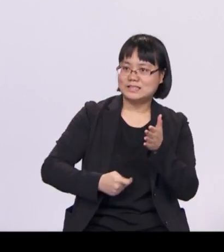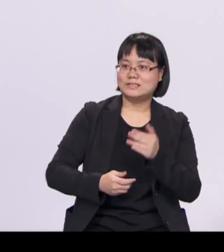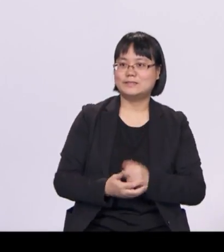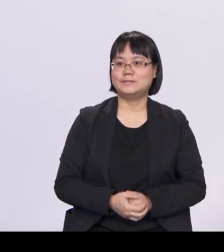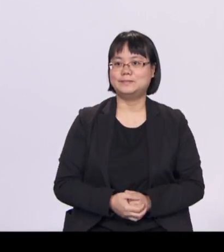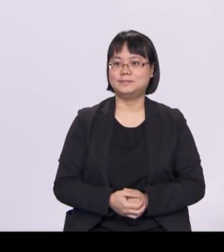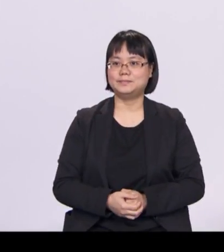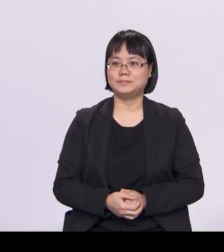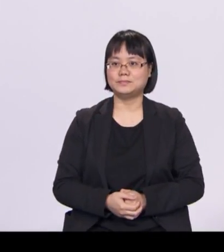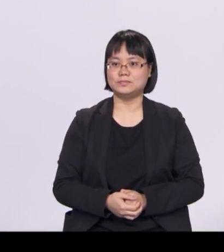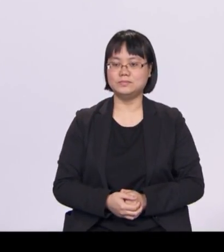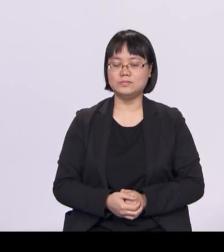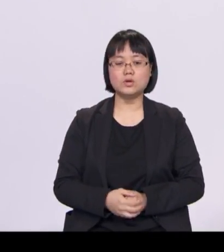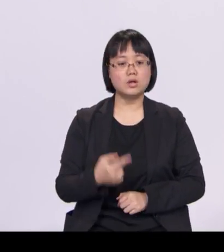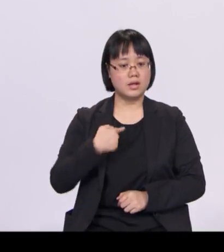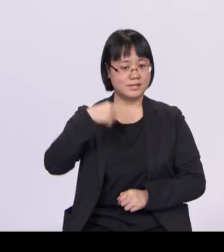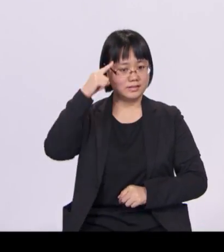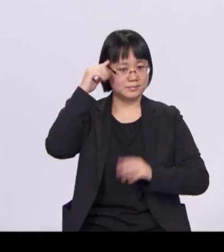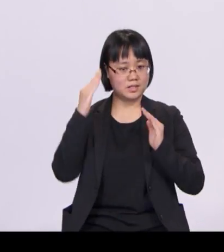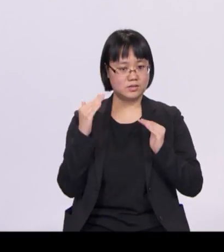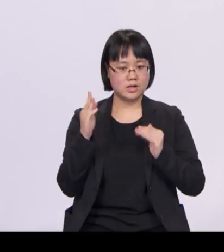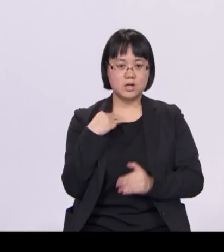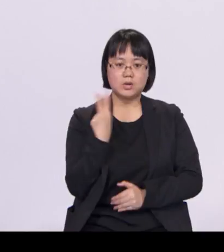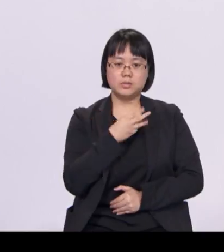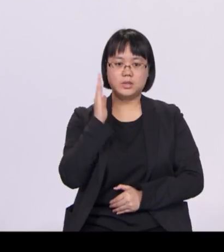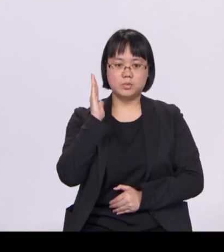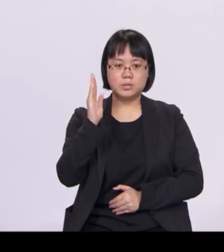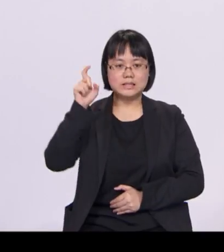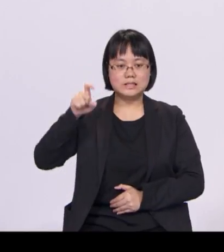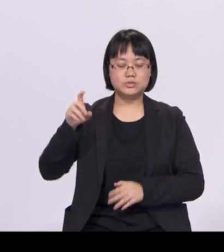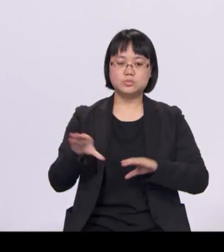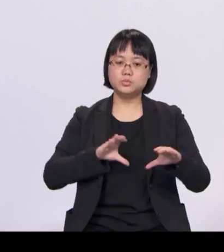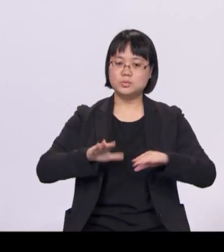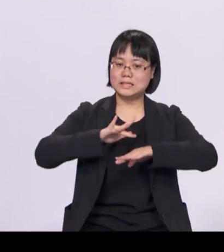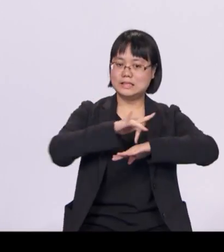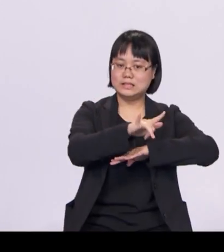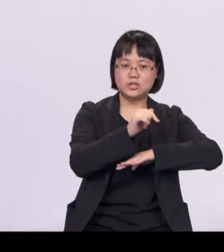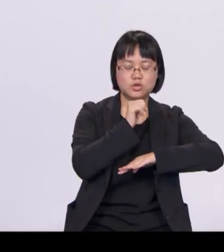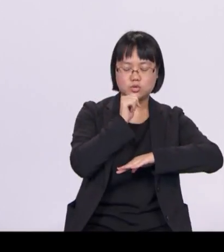But I expect that we will need to do so earlier, rather than later in the period.